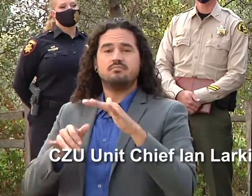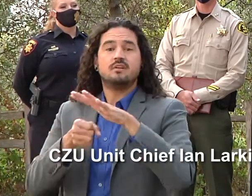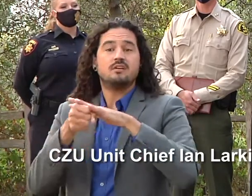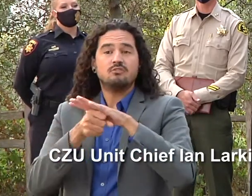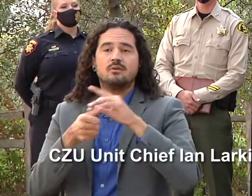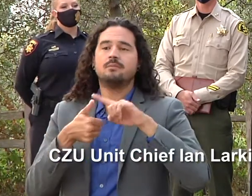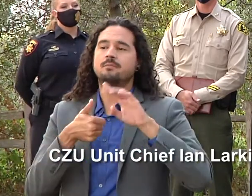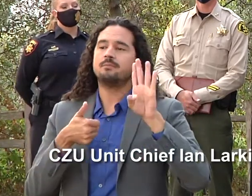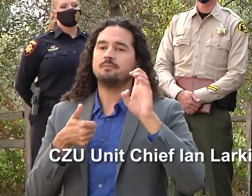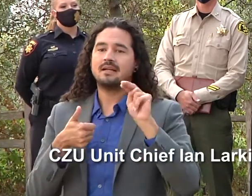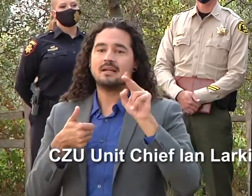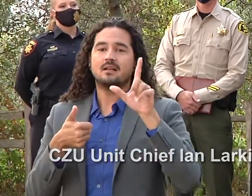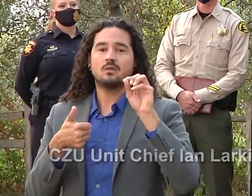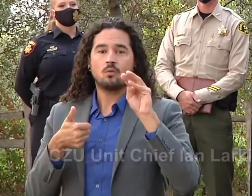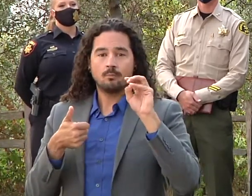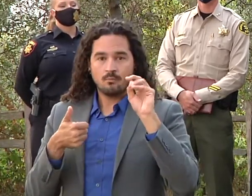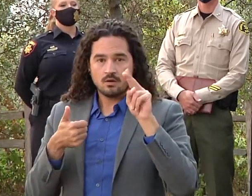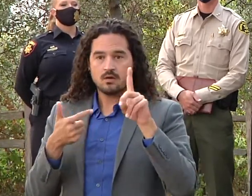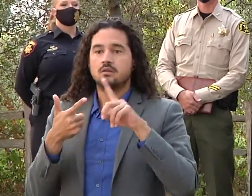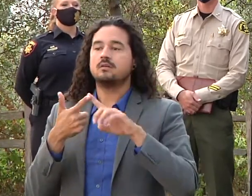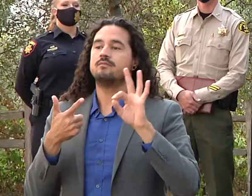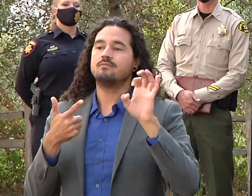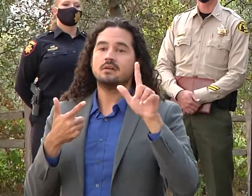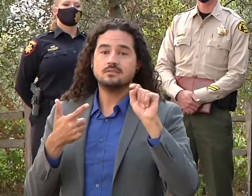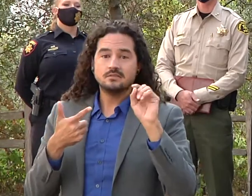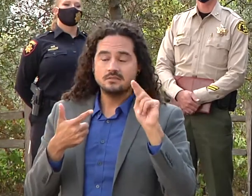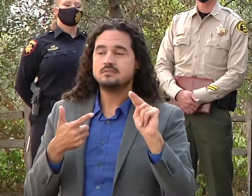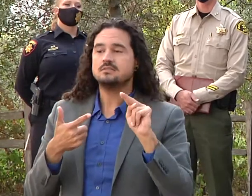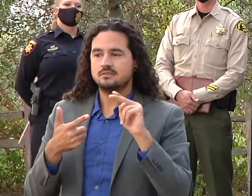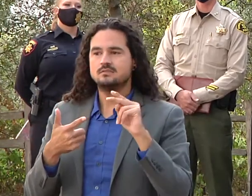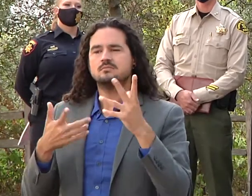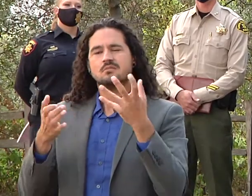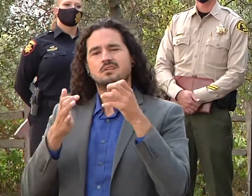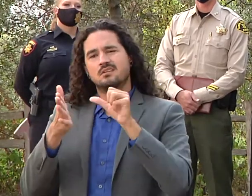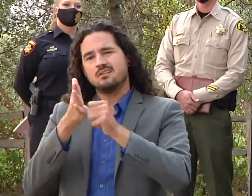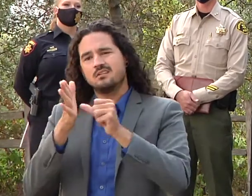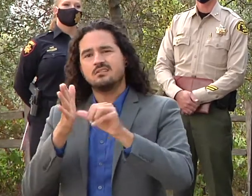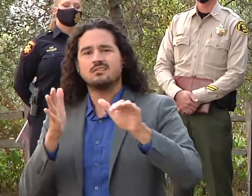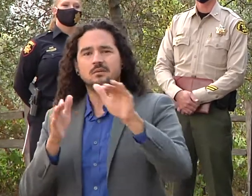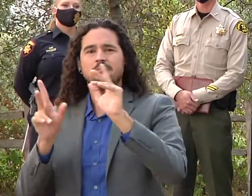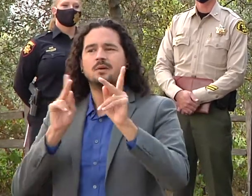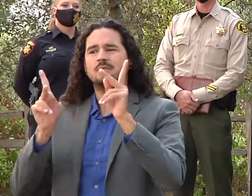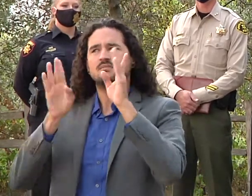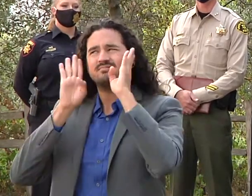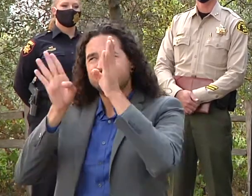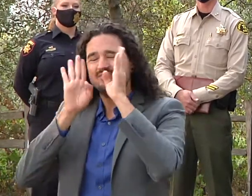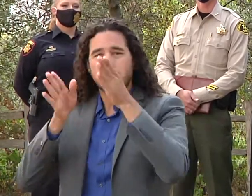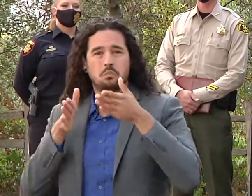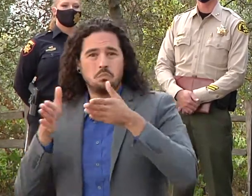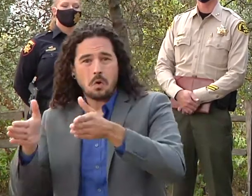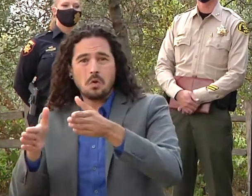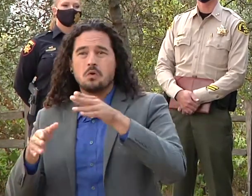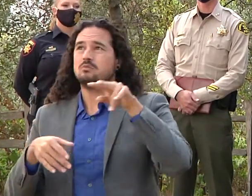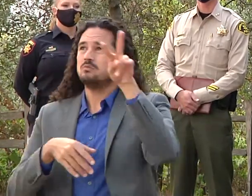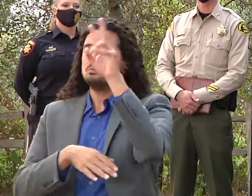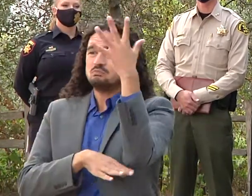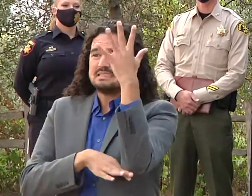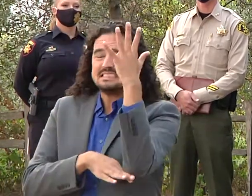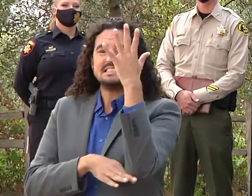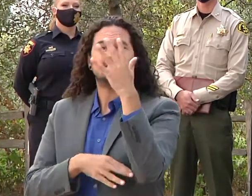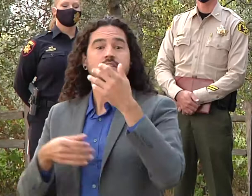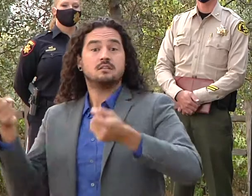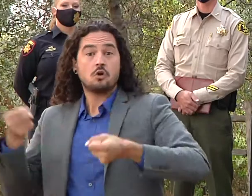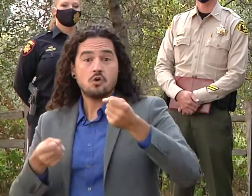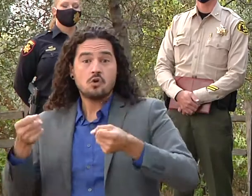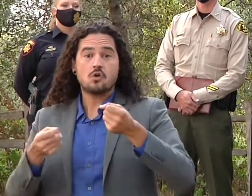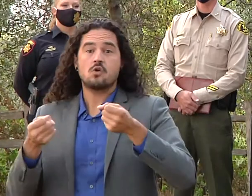we just want to make sure everybody's vigilant out there watching the roadways and making sure you're paying attention to those apparatus and those pickups that are coming through